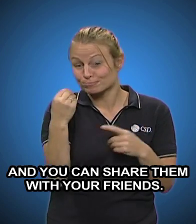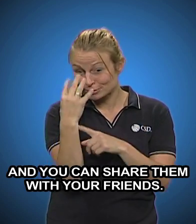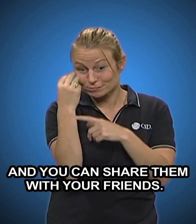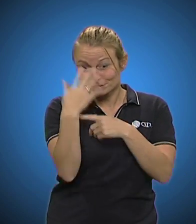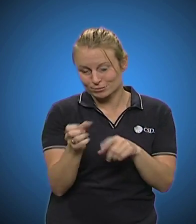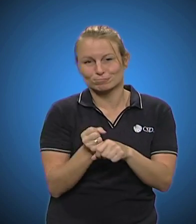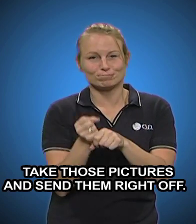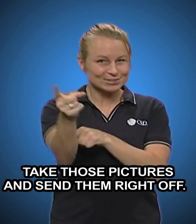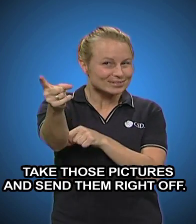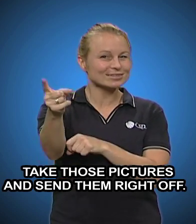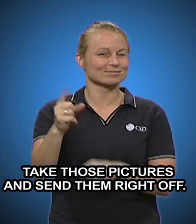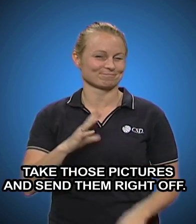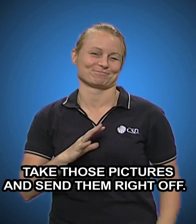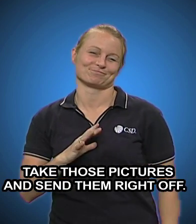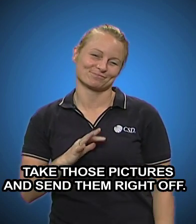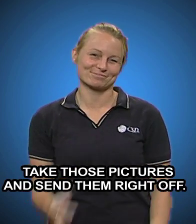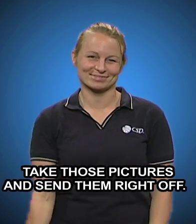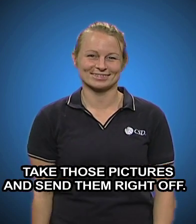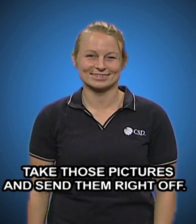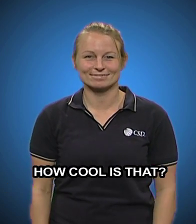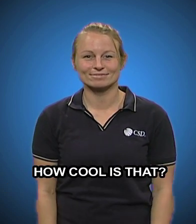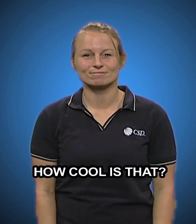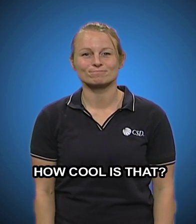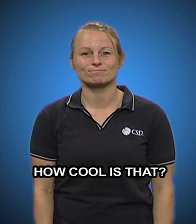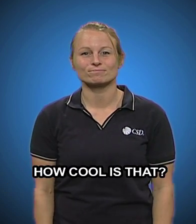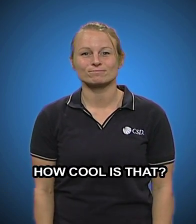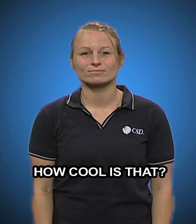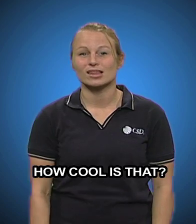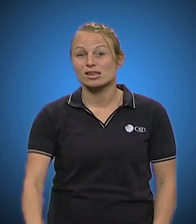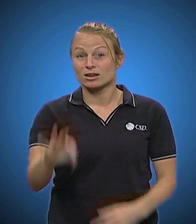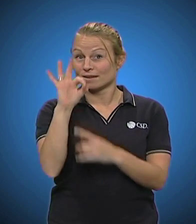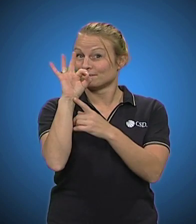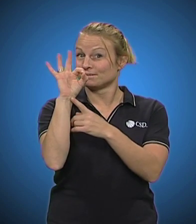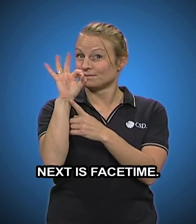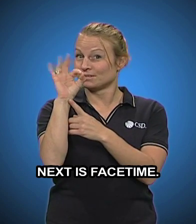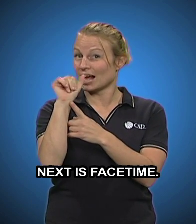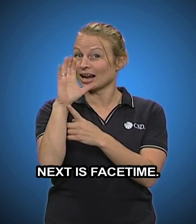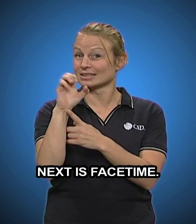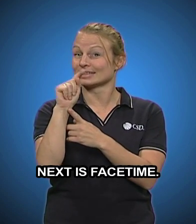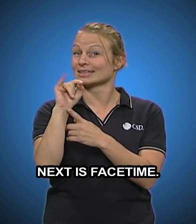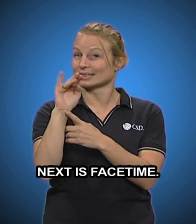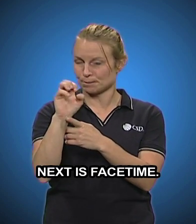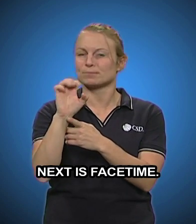friends. Take those pictures and send them right off. How cool is that? Next is FaceTime.